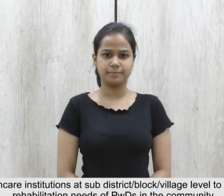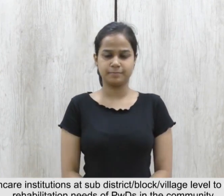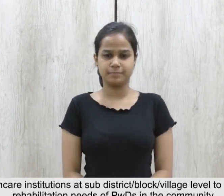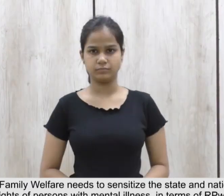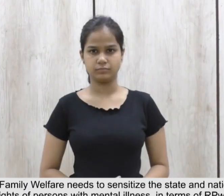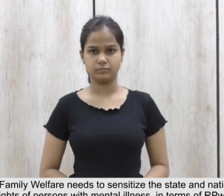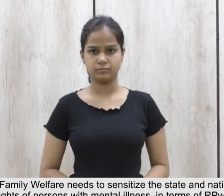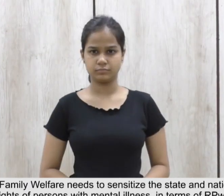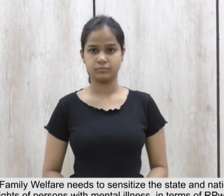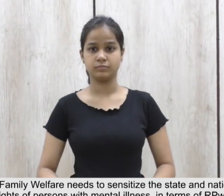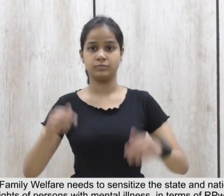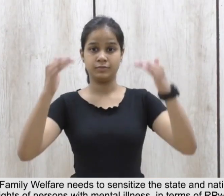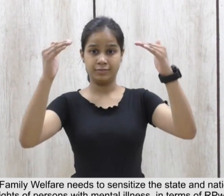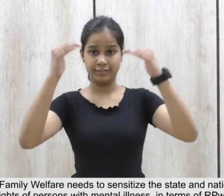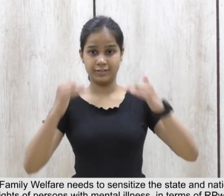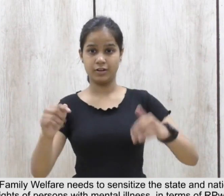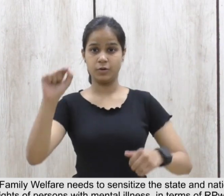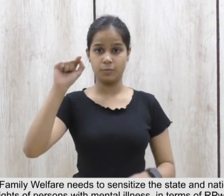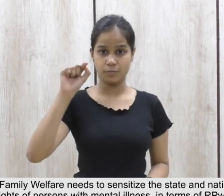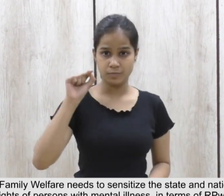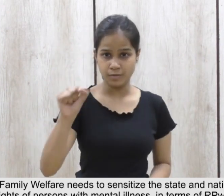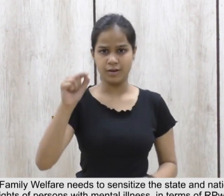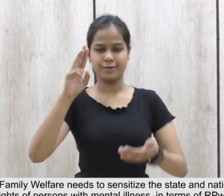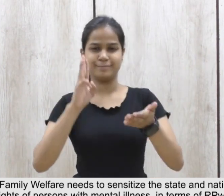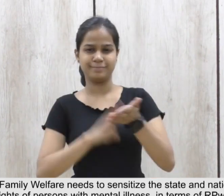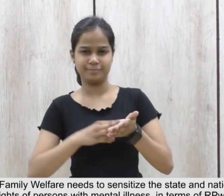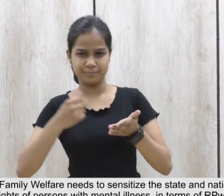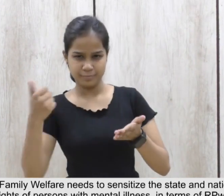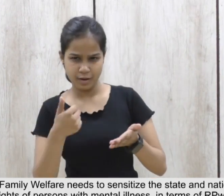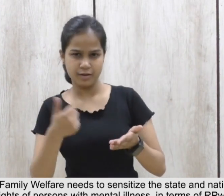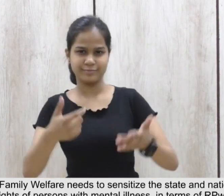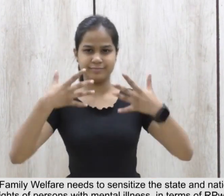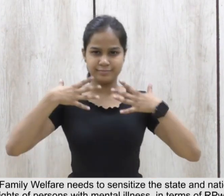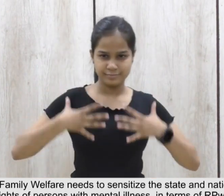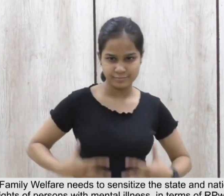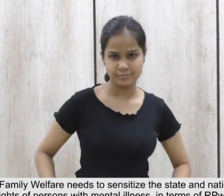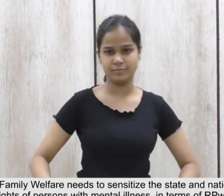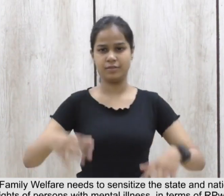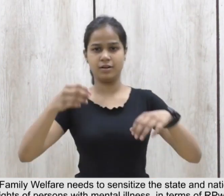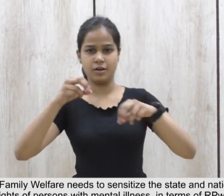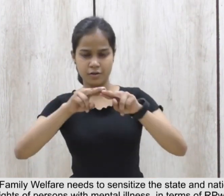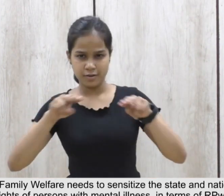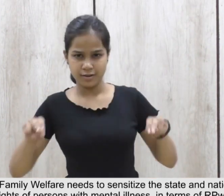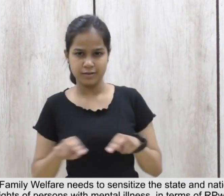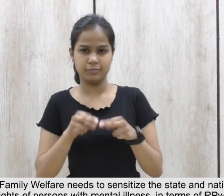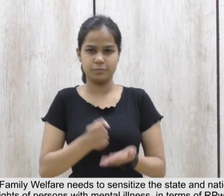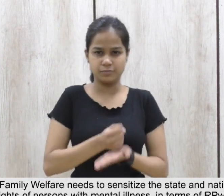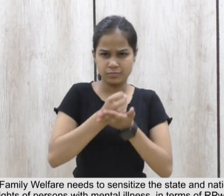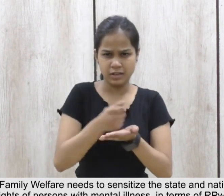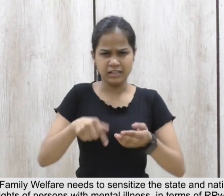Ministry of Health and Family Welfare needs to sensitize the state and national mental health